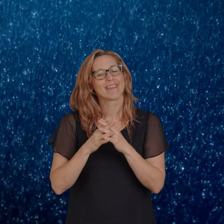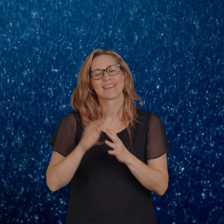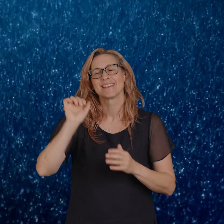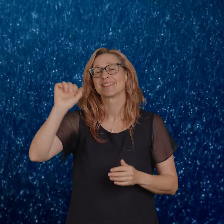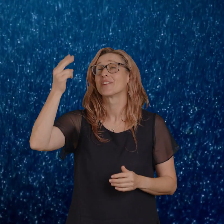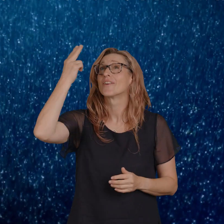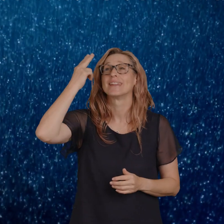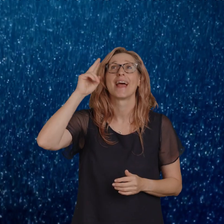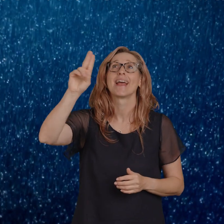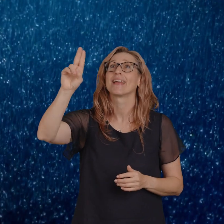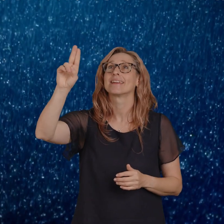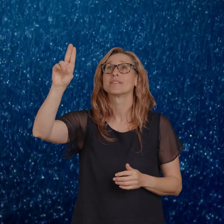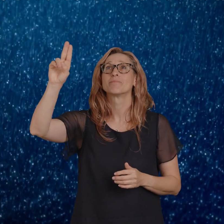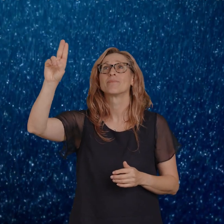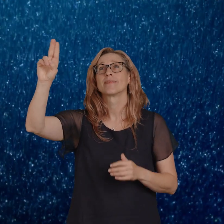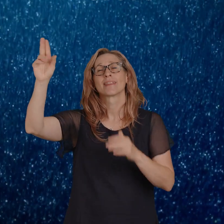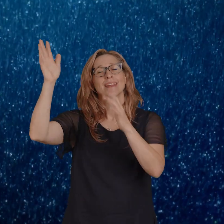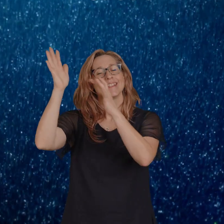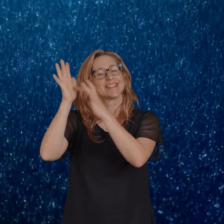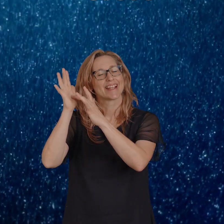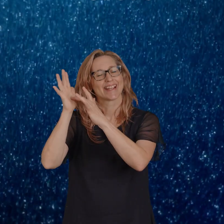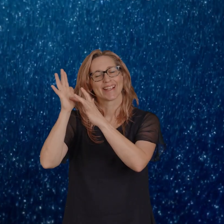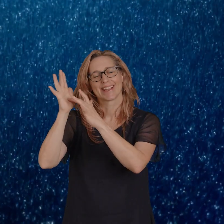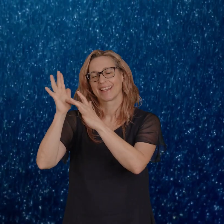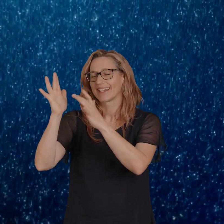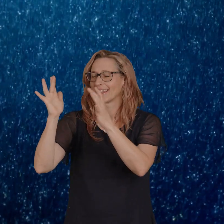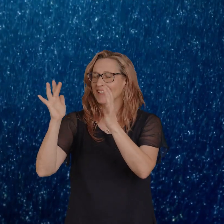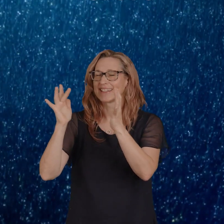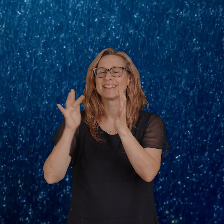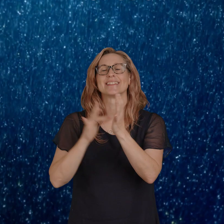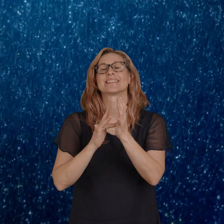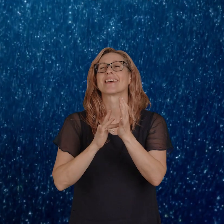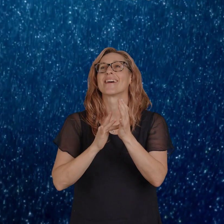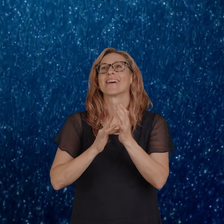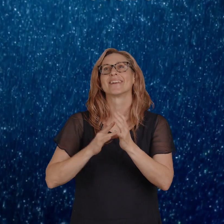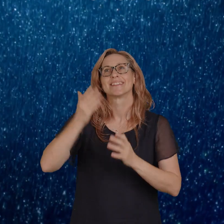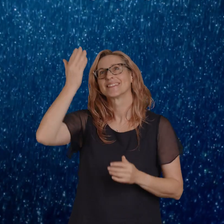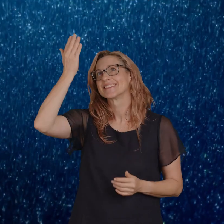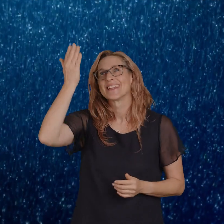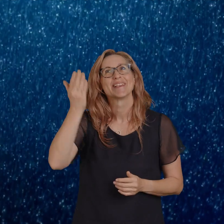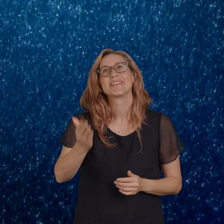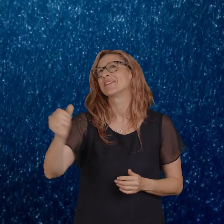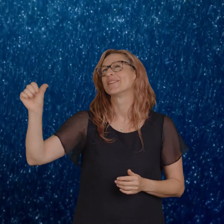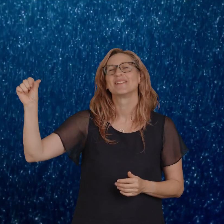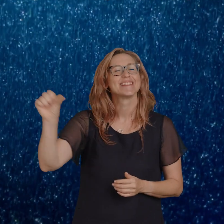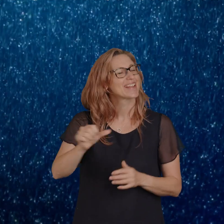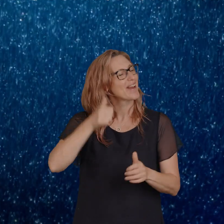is your name, Jesus, you deserve